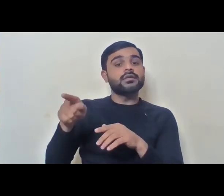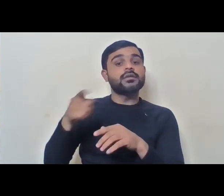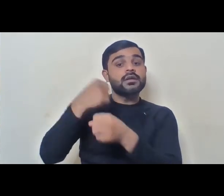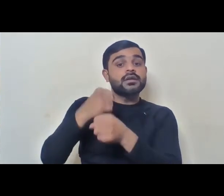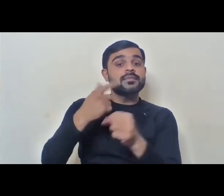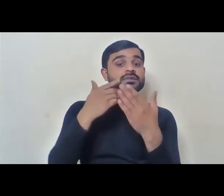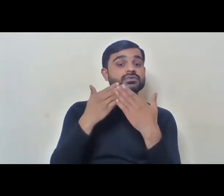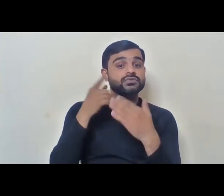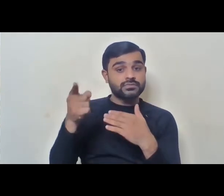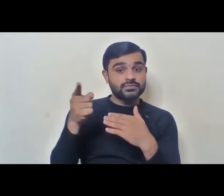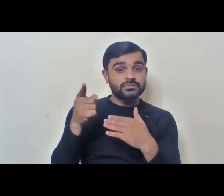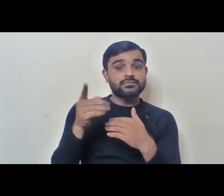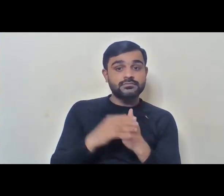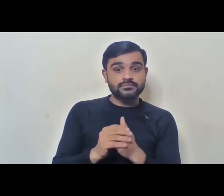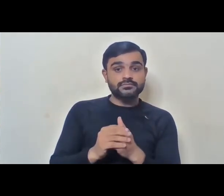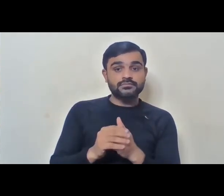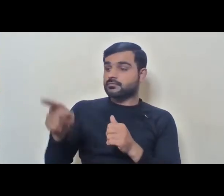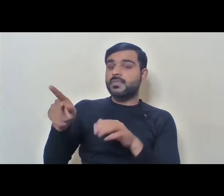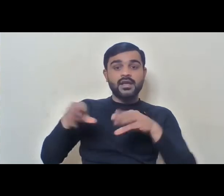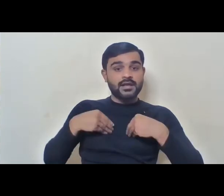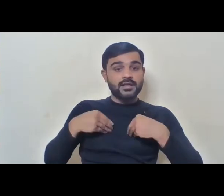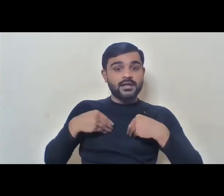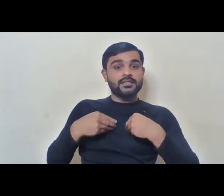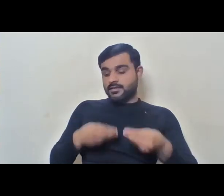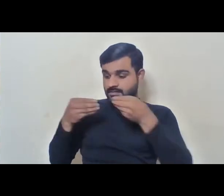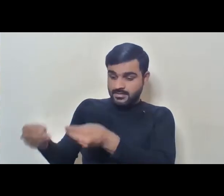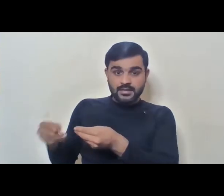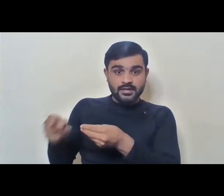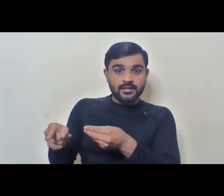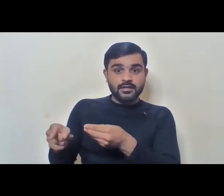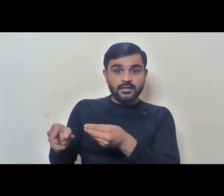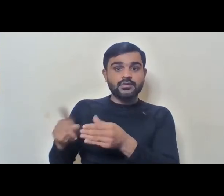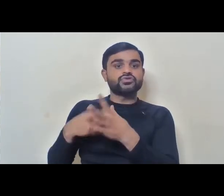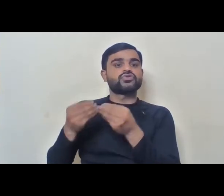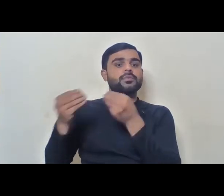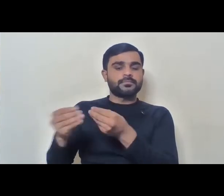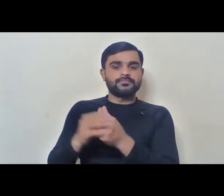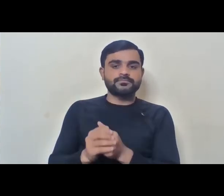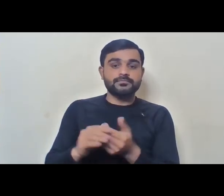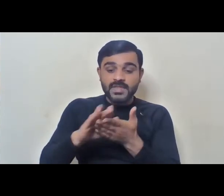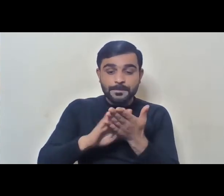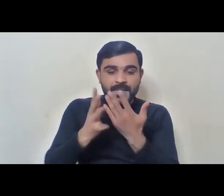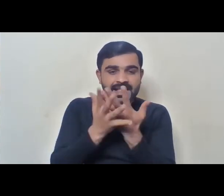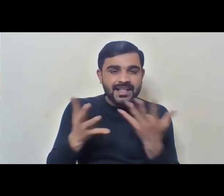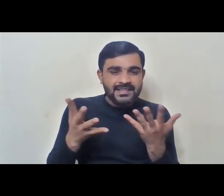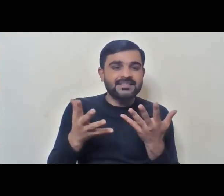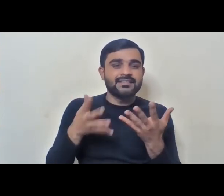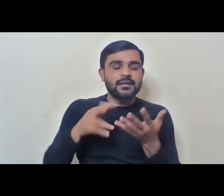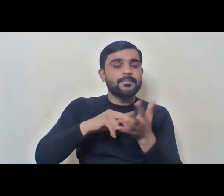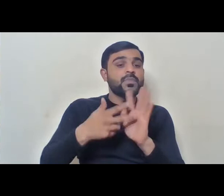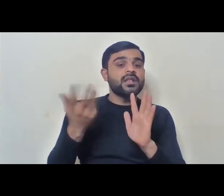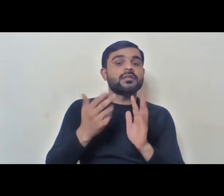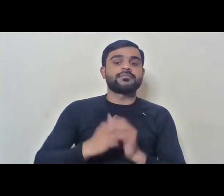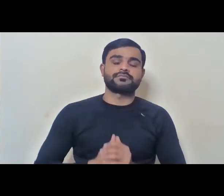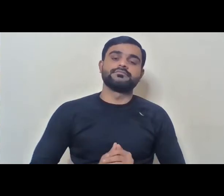institution to consider and to provide him the job. So, reasonable accommodation also means that